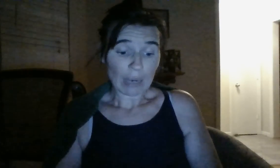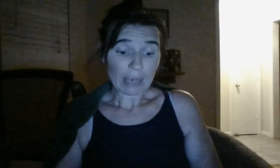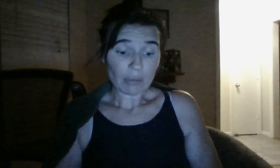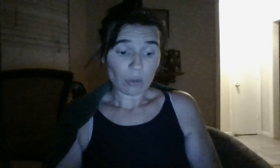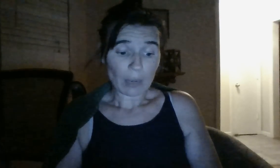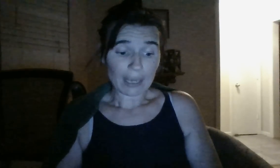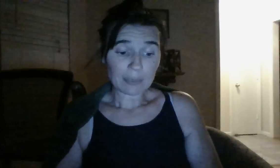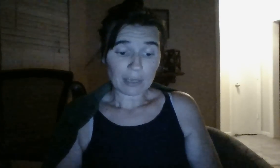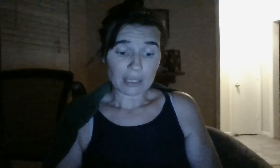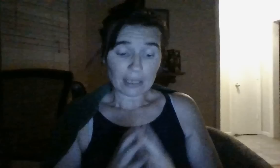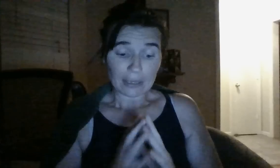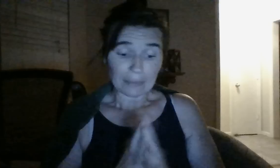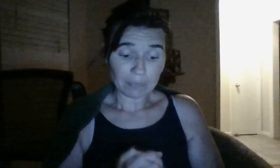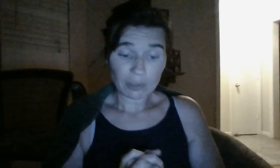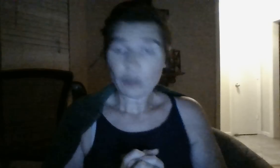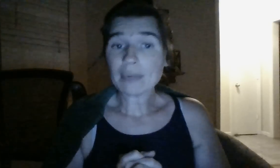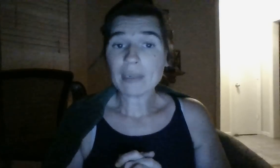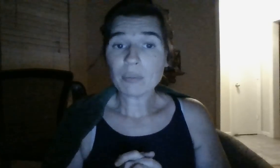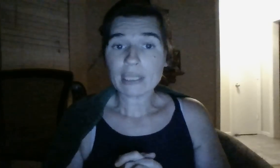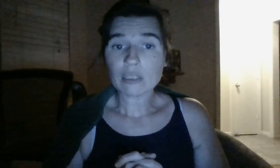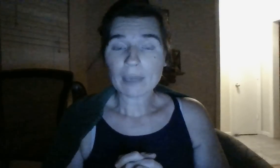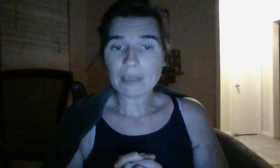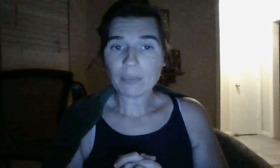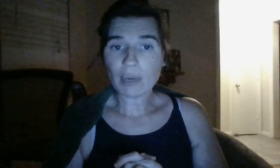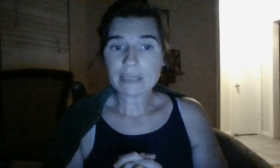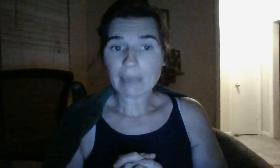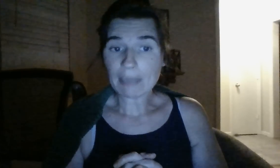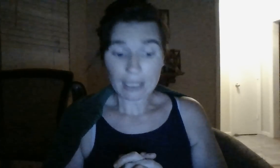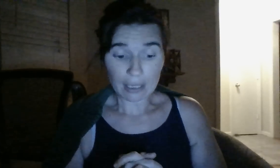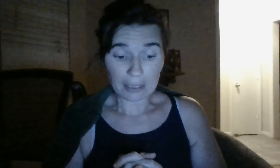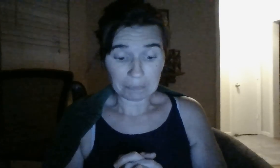I don't know why it's because, um. But, they're about to be impressed. They're about to be impressed. Maybe, um.